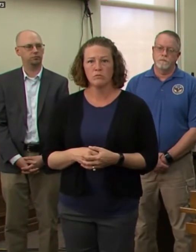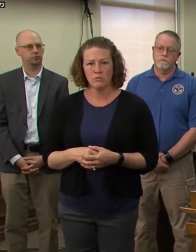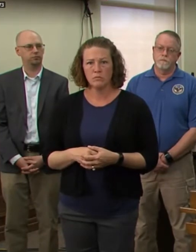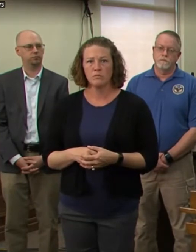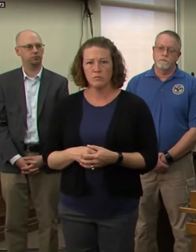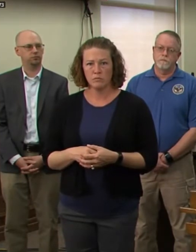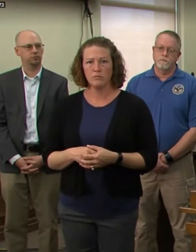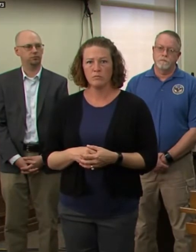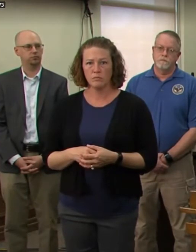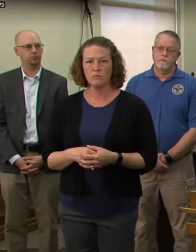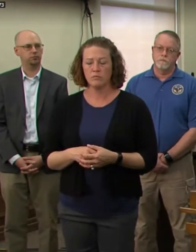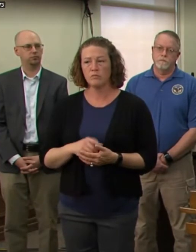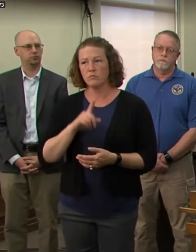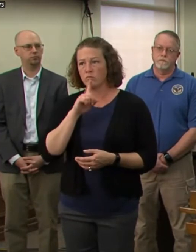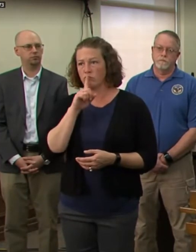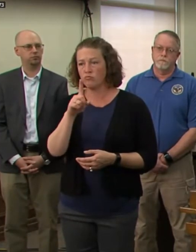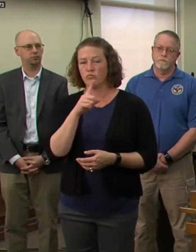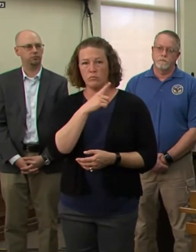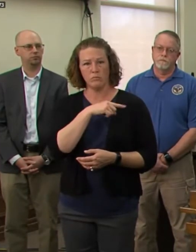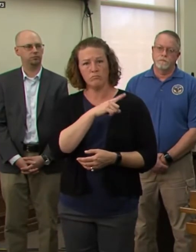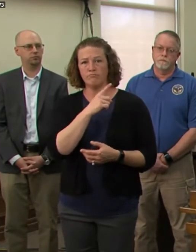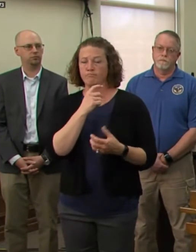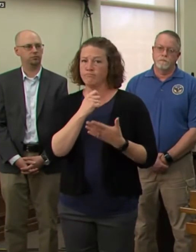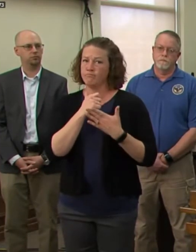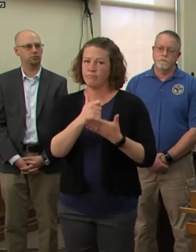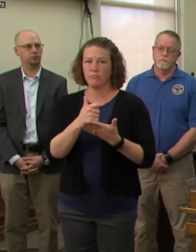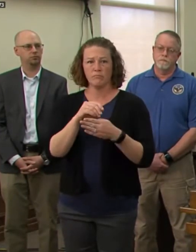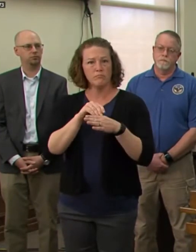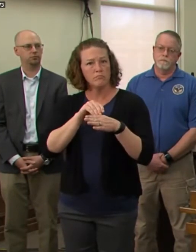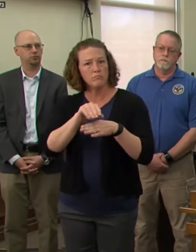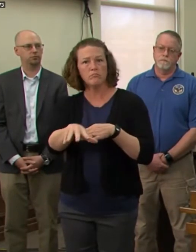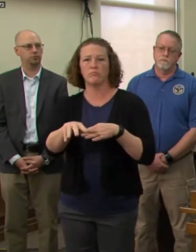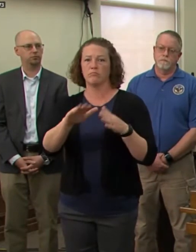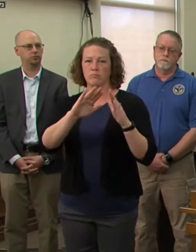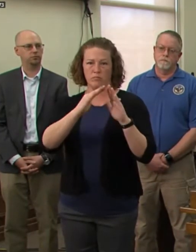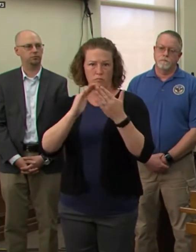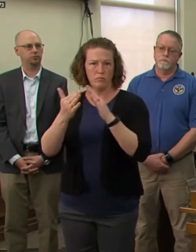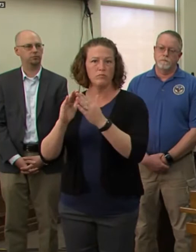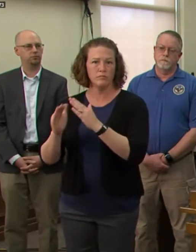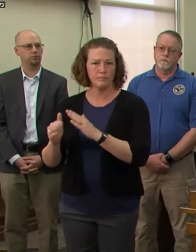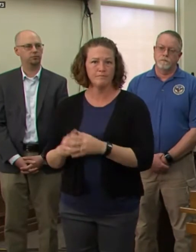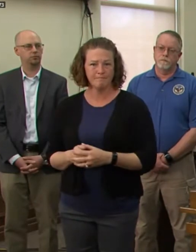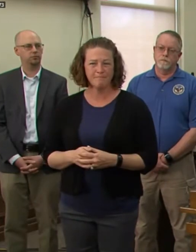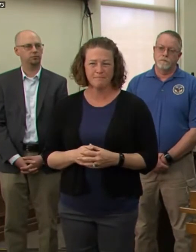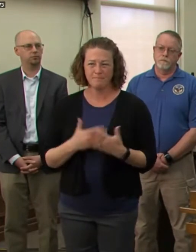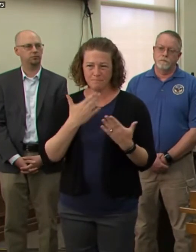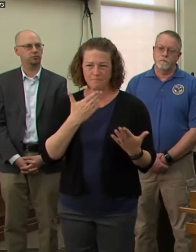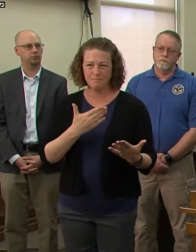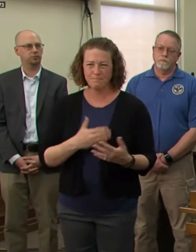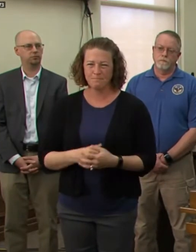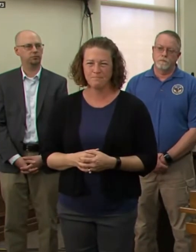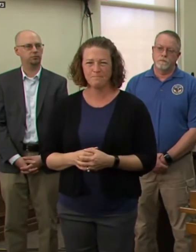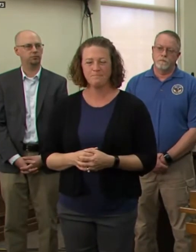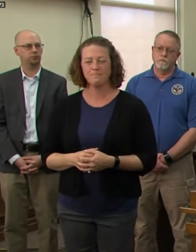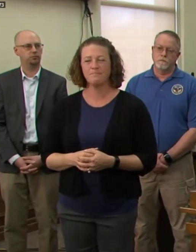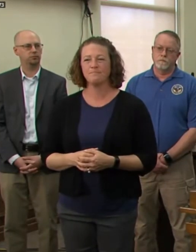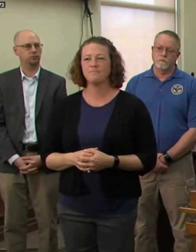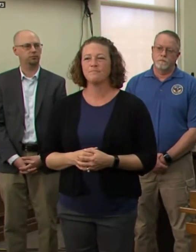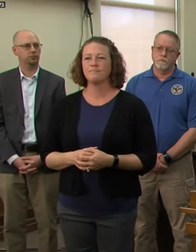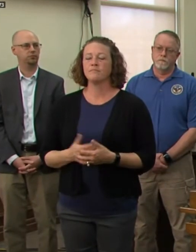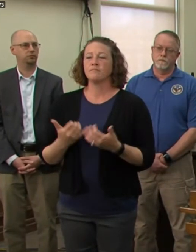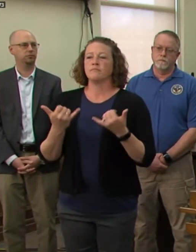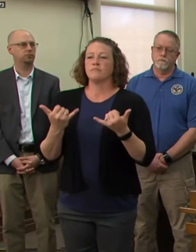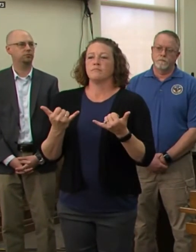in our communities is at the local level. So I would definitely thank you for that. Today, the role of